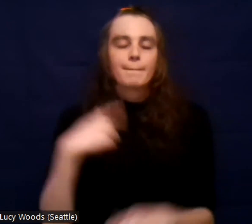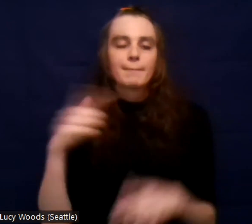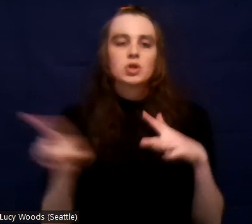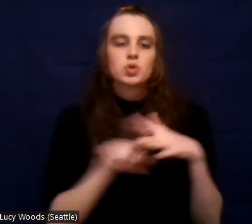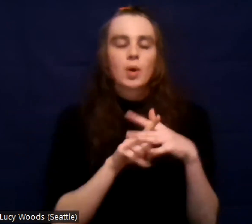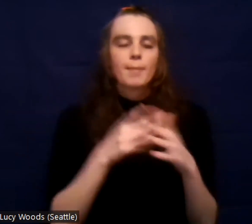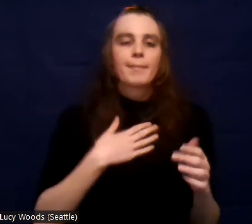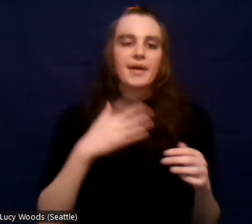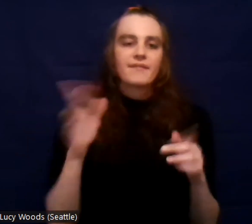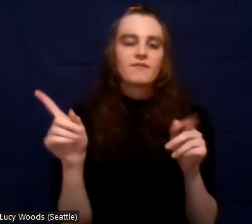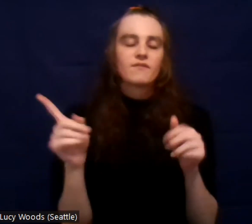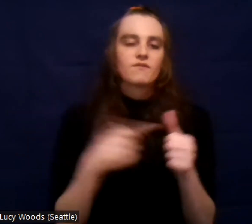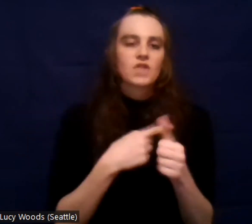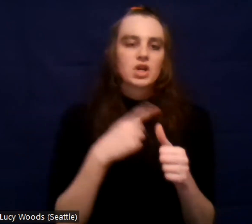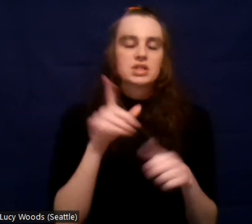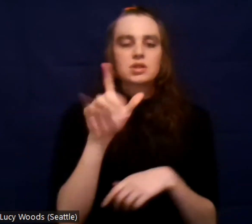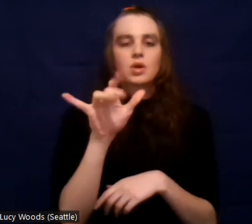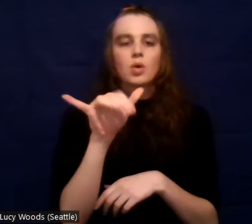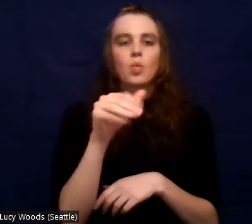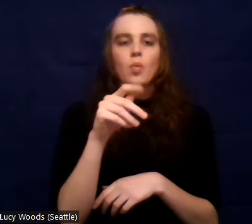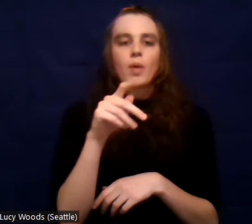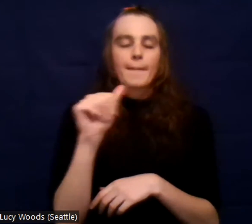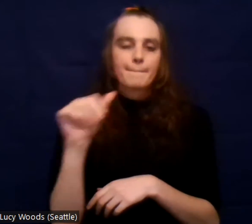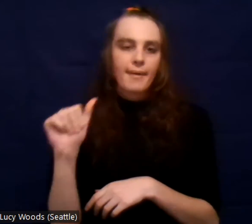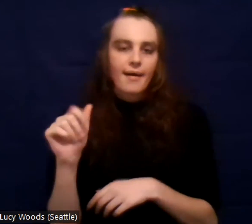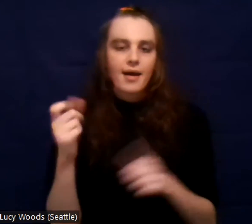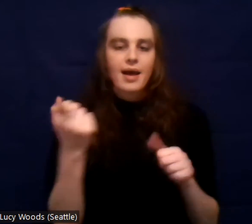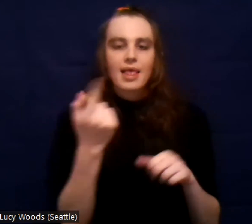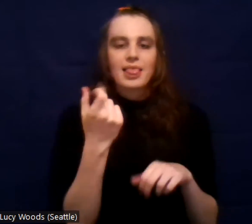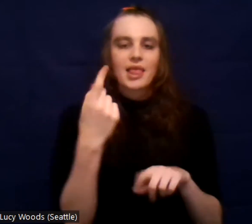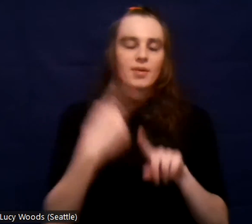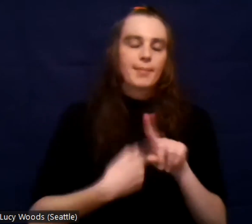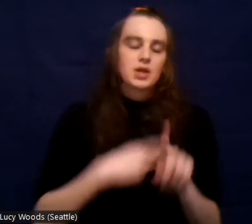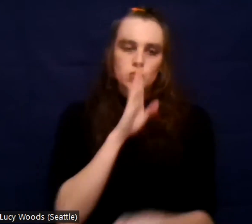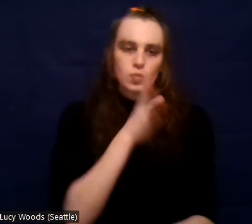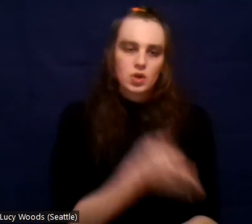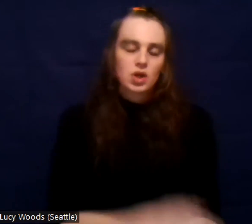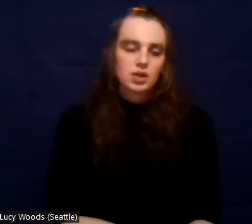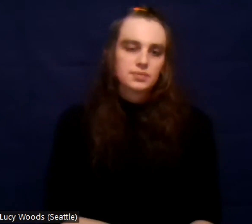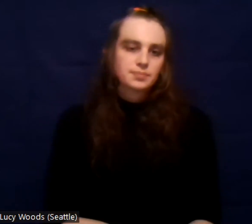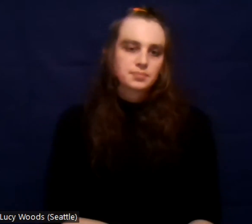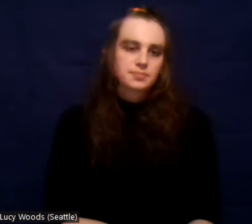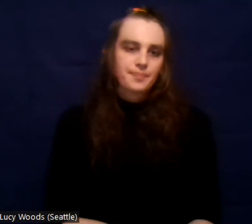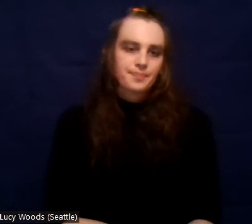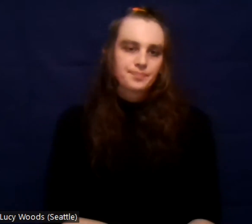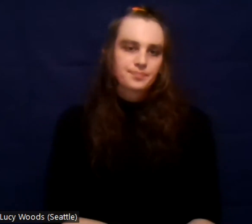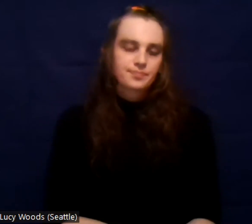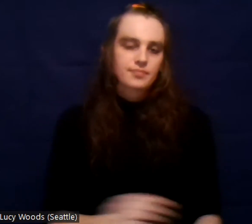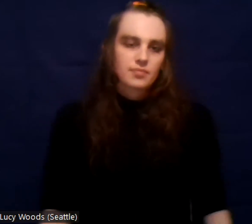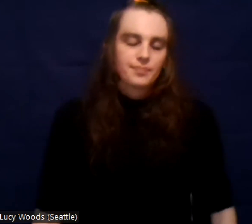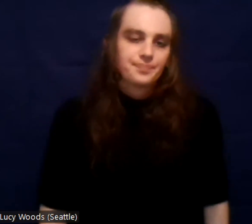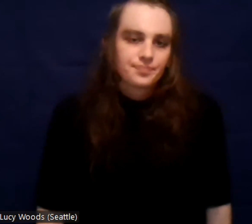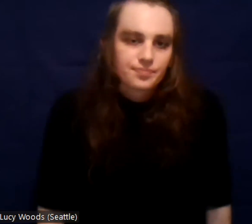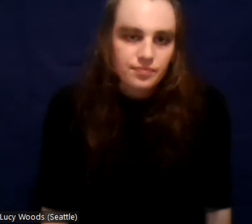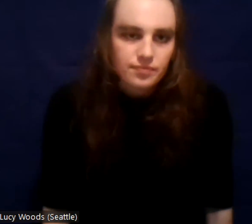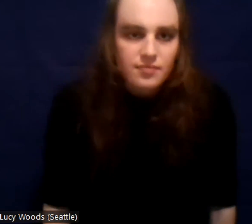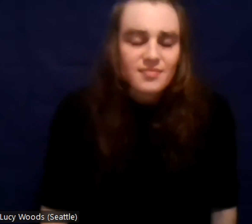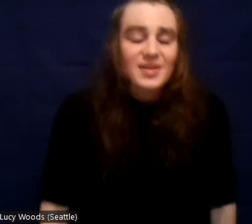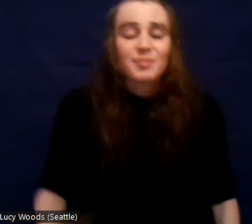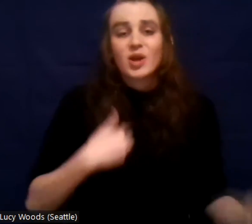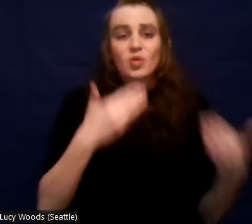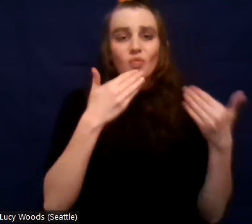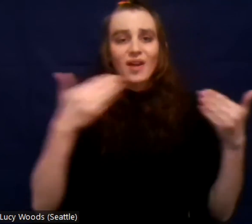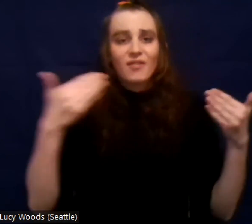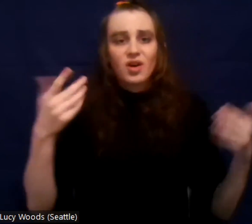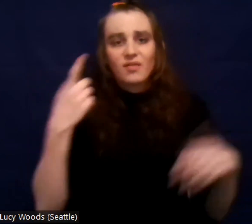Carrie, uh, at 11 months sobriety. Um, and I was grateful for that